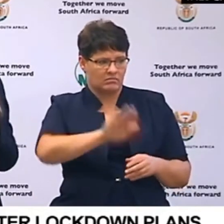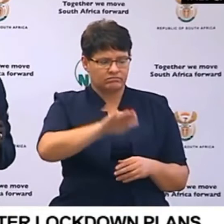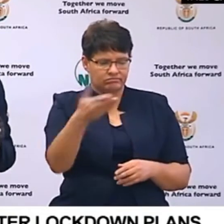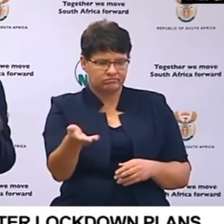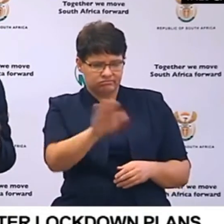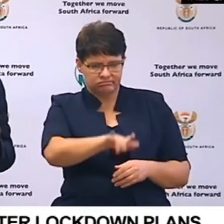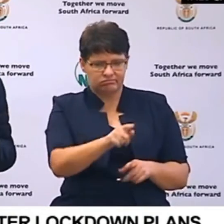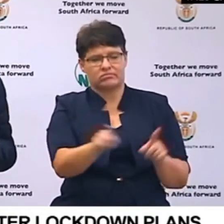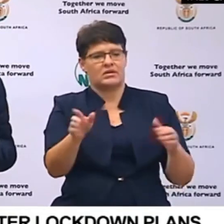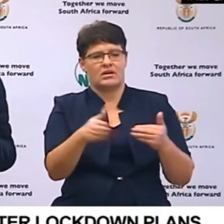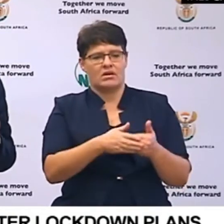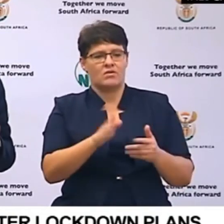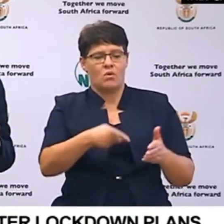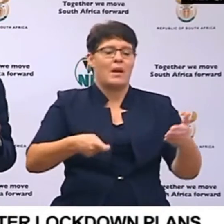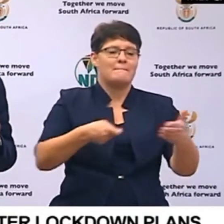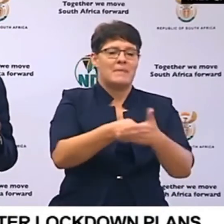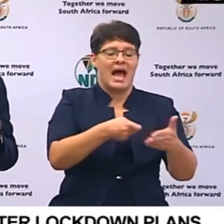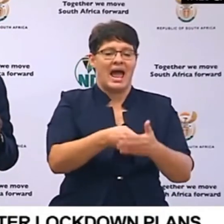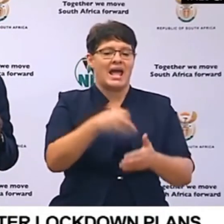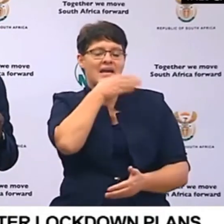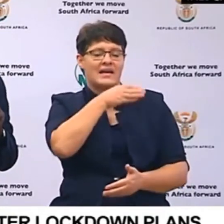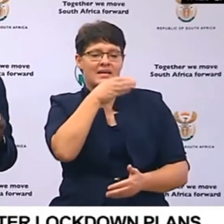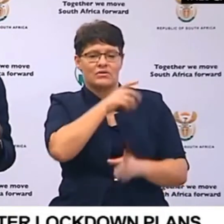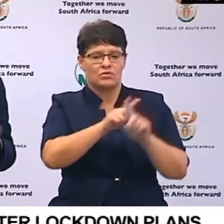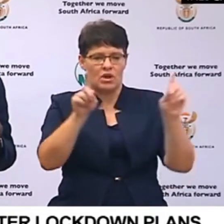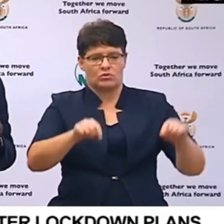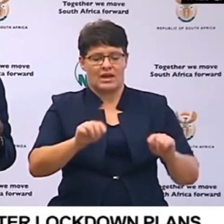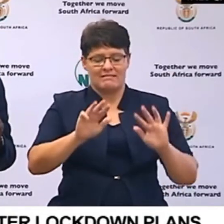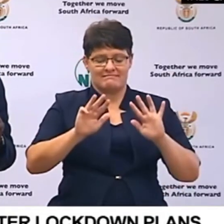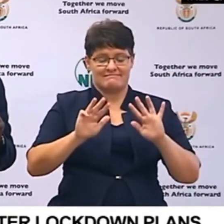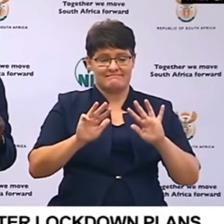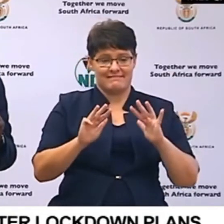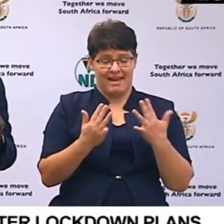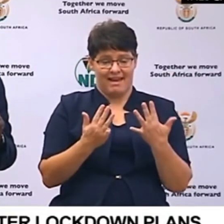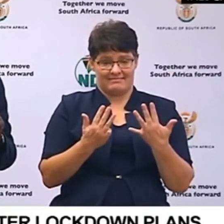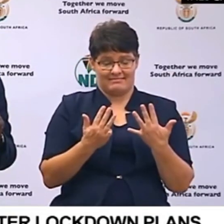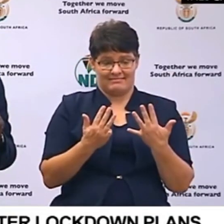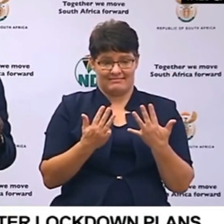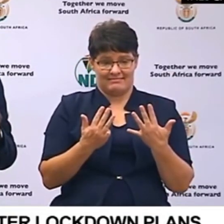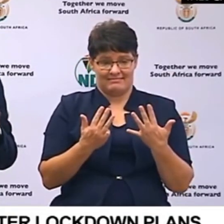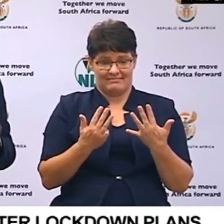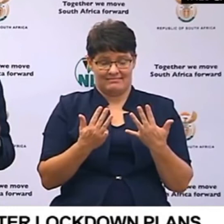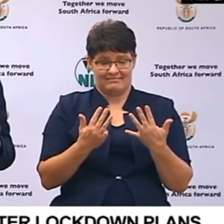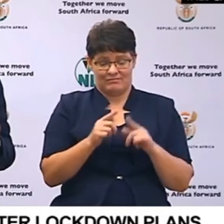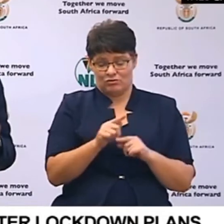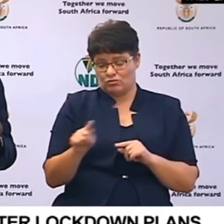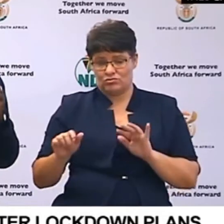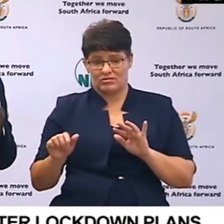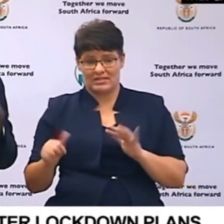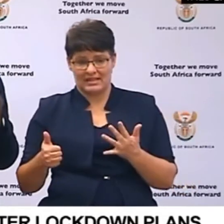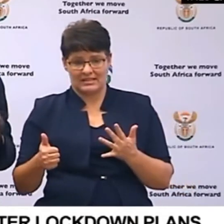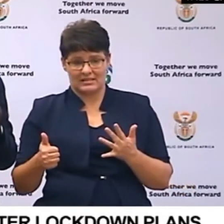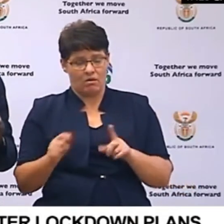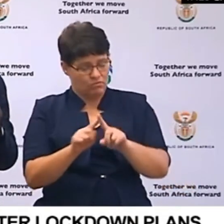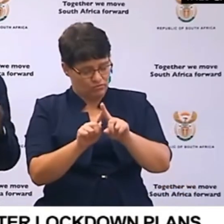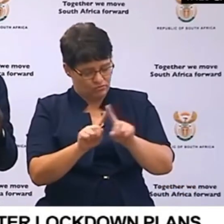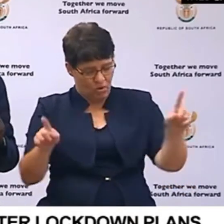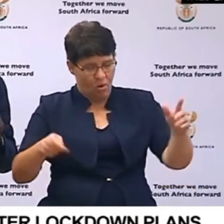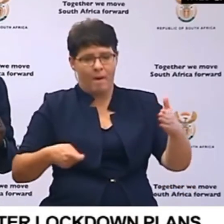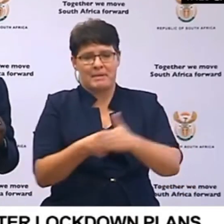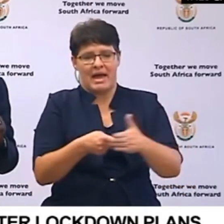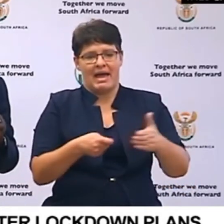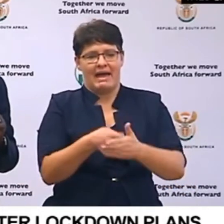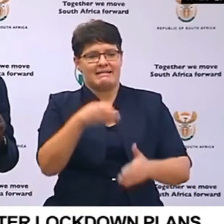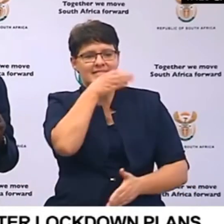this time we are not buying liquor between nine and six you shall not buy